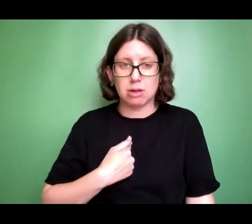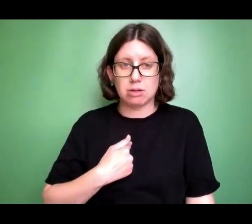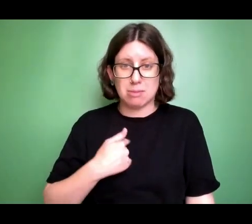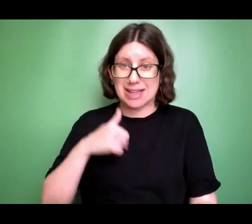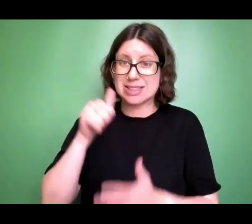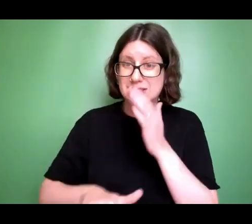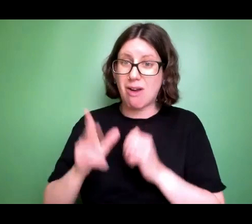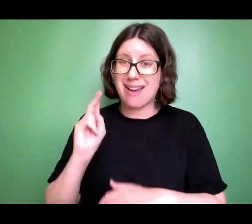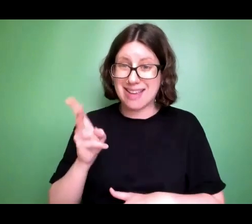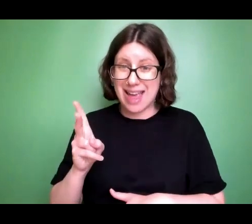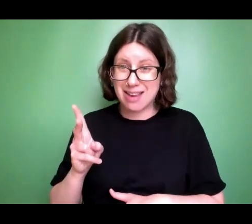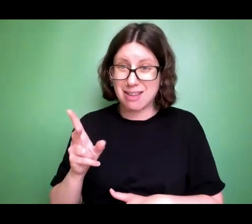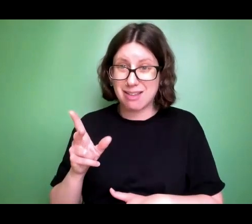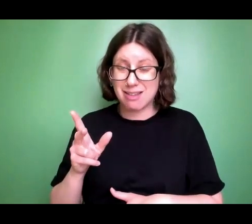again.